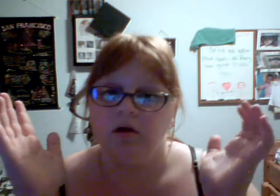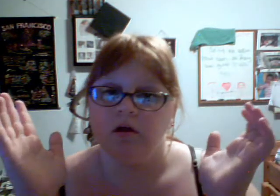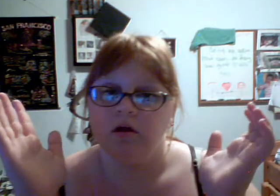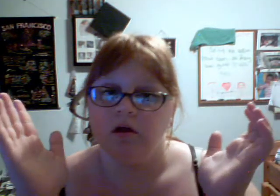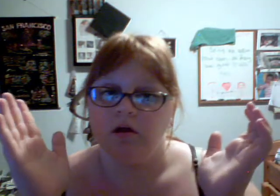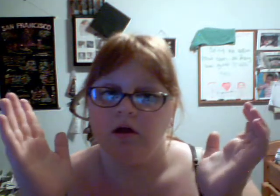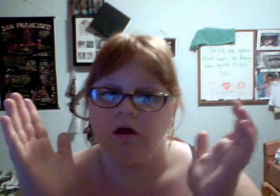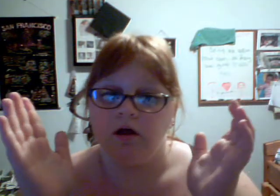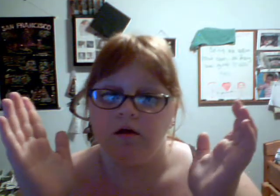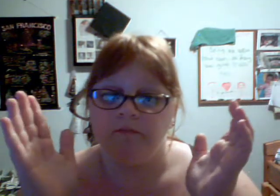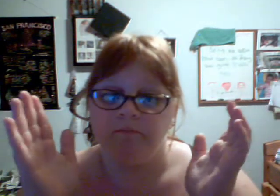Um,